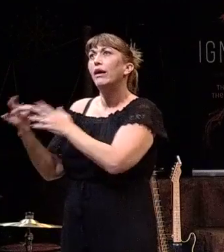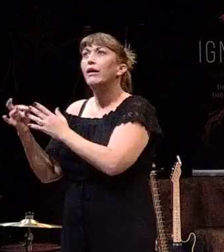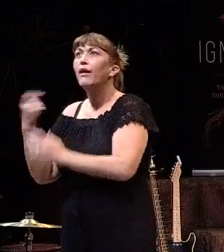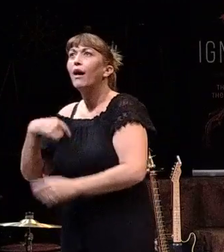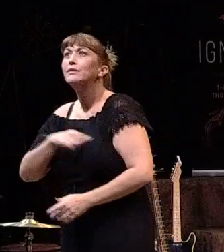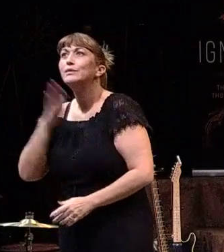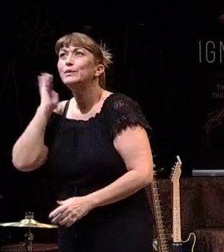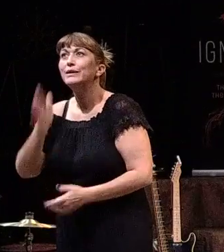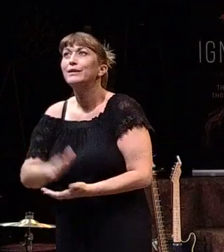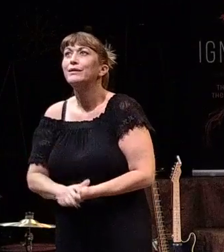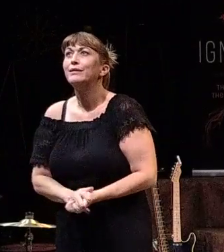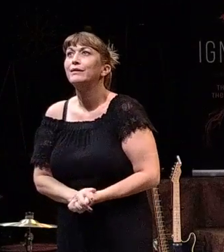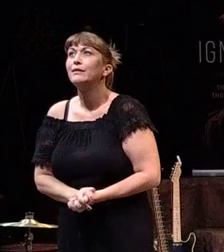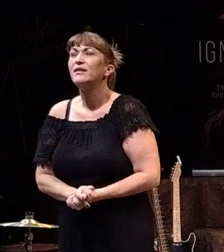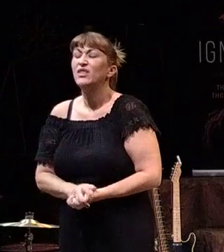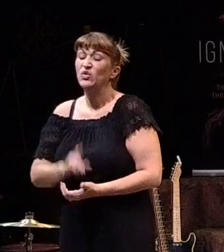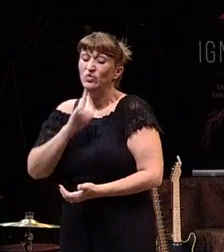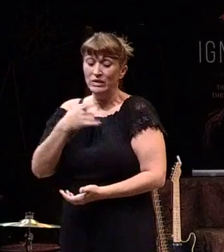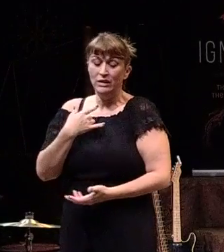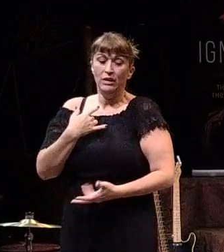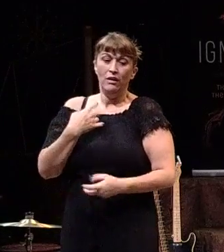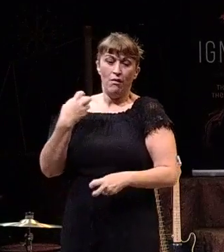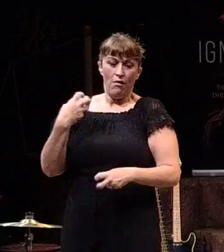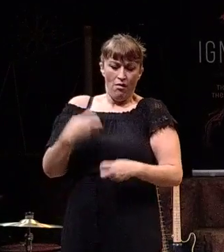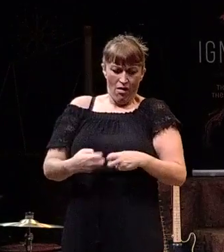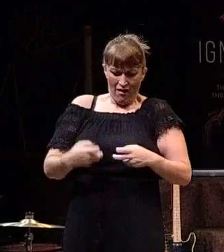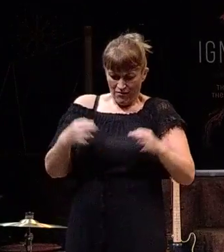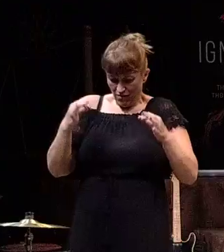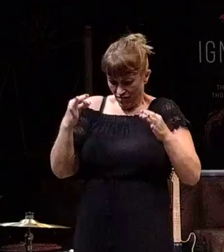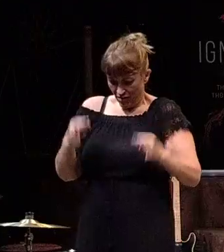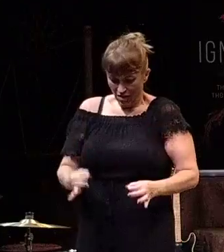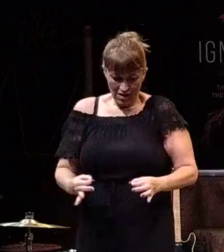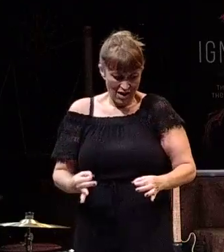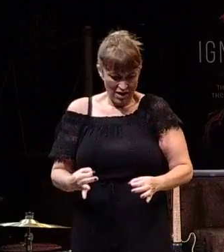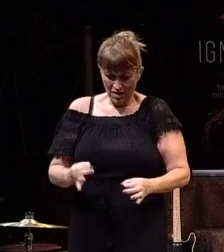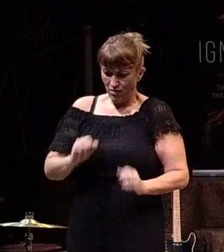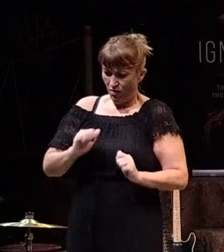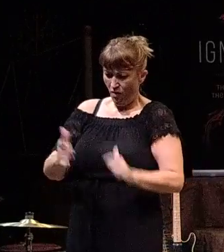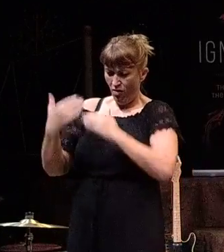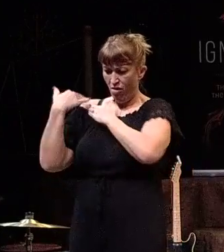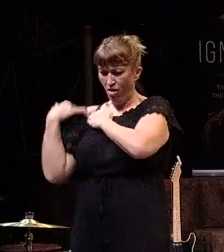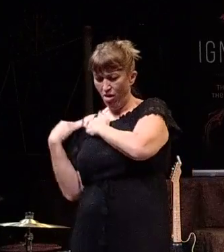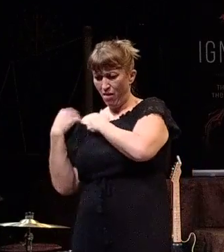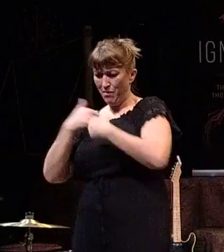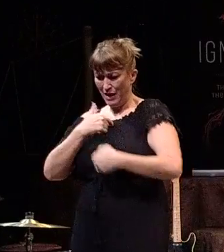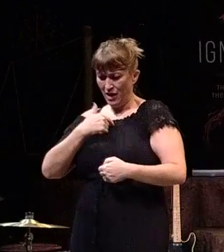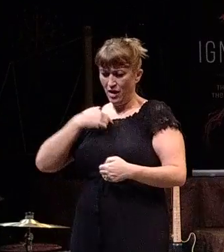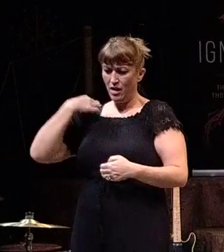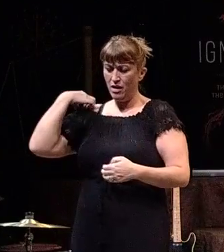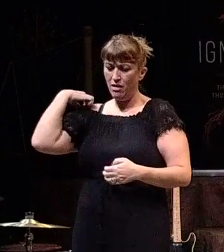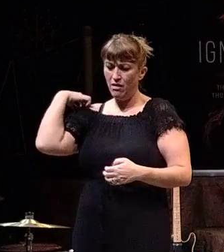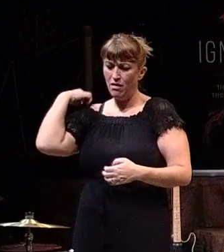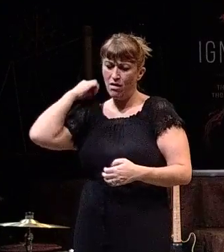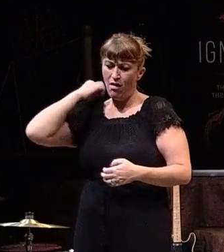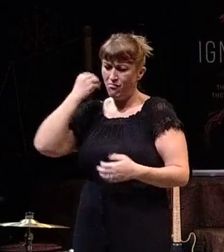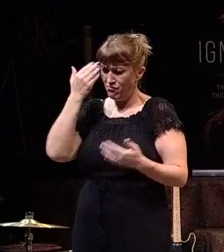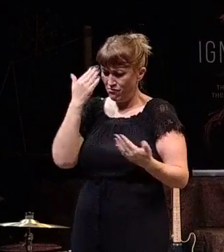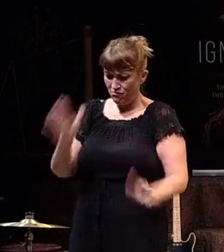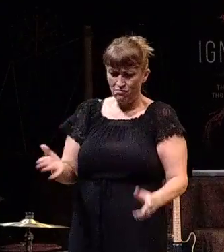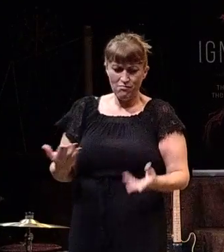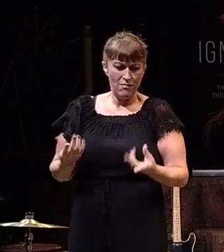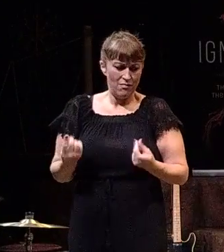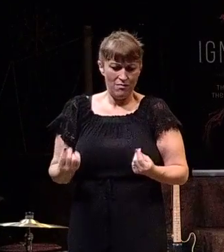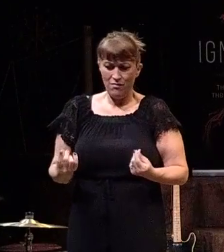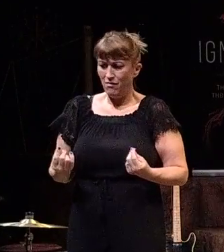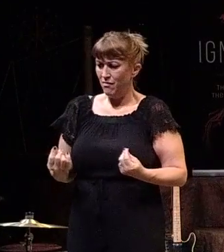It's really nerve-wracking when you have to make decisions and you feel like it's all on me. I don't know where to go. I don't know what to do.